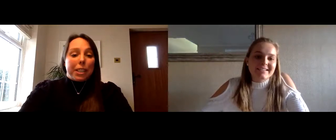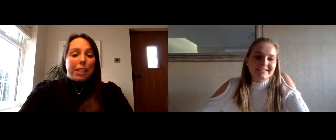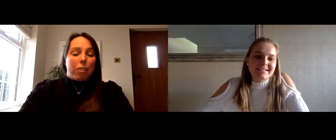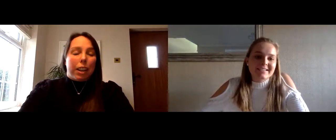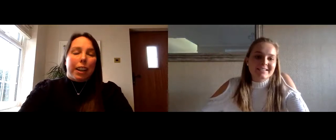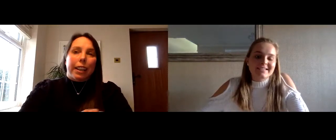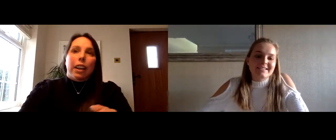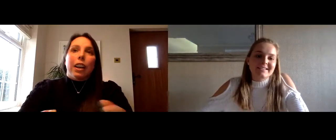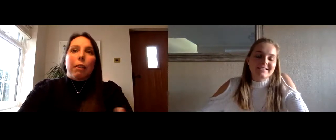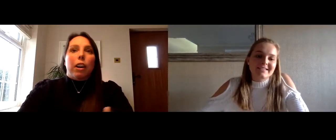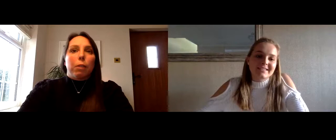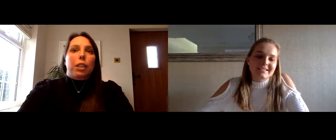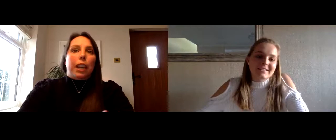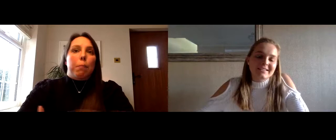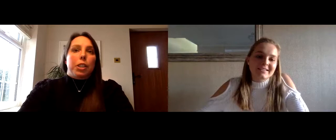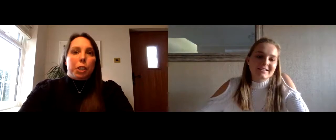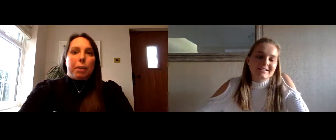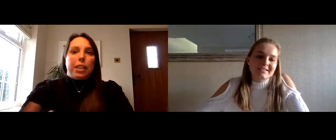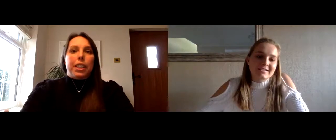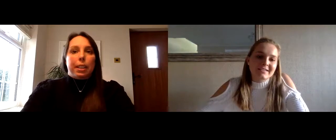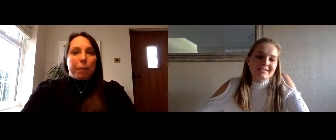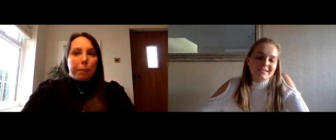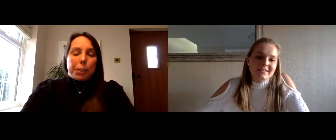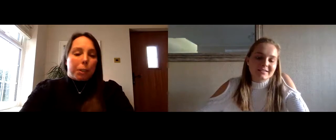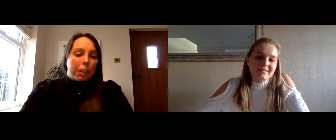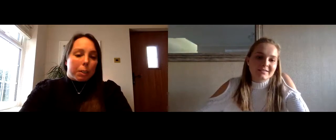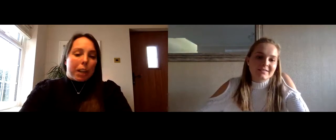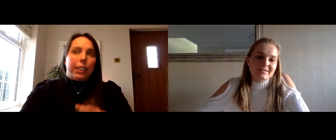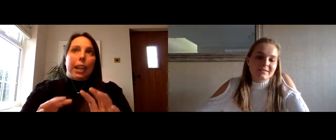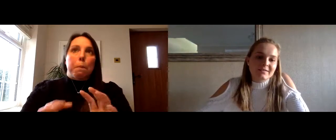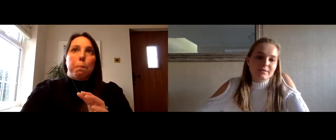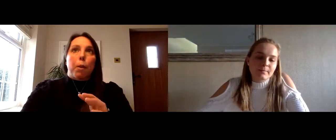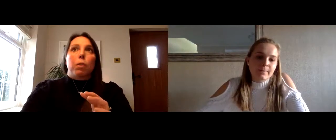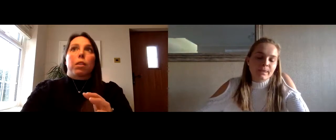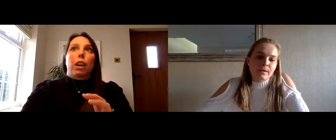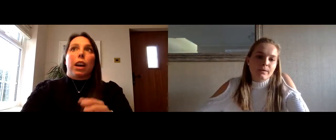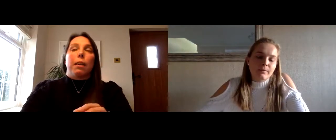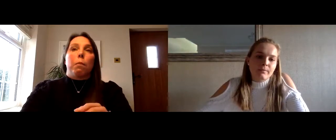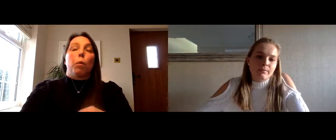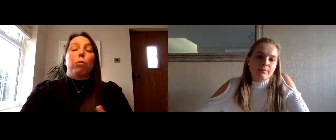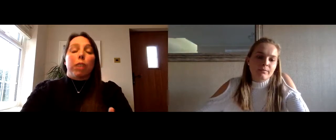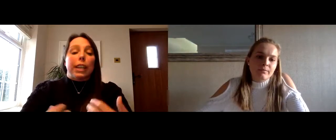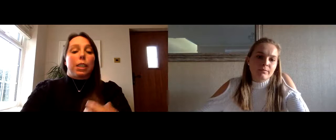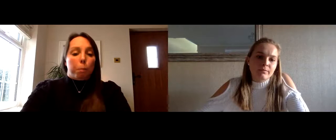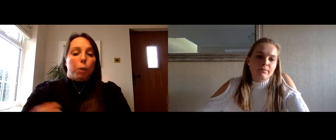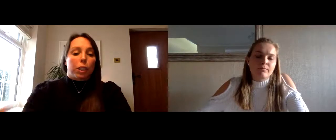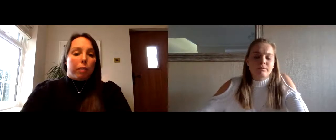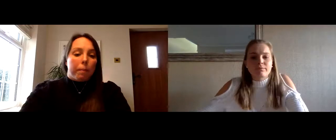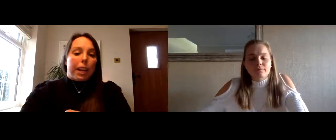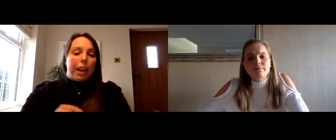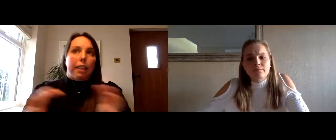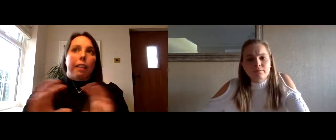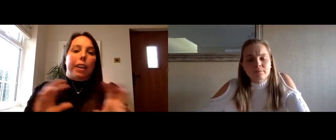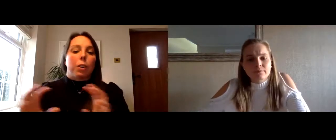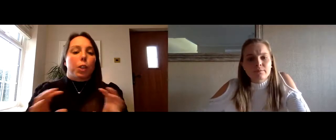my gymnastics career and i was lucky british gymnastics and my personal coach amanda they both um were really supportive